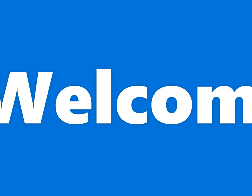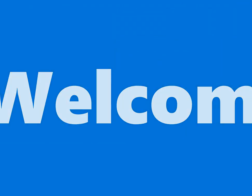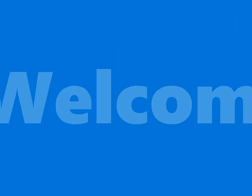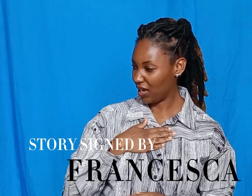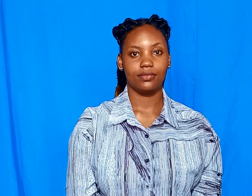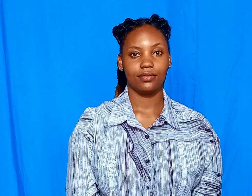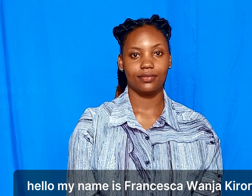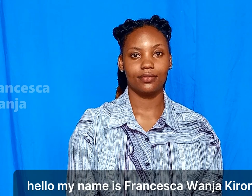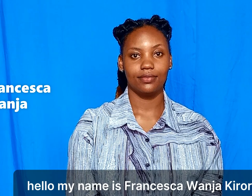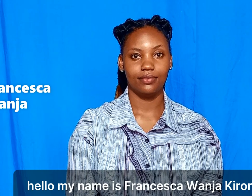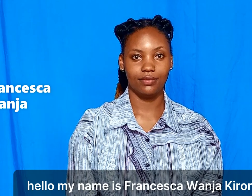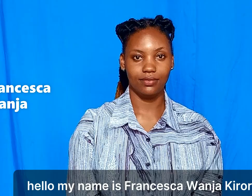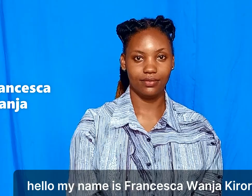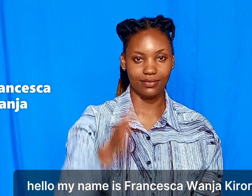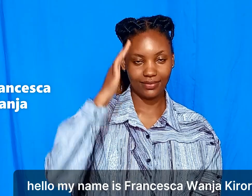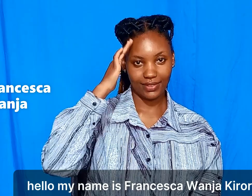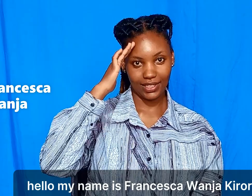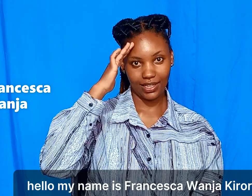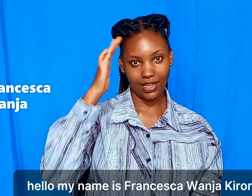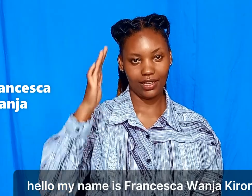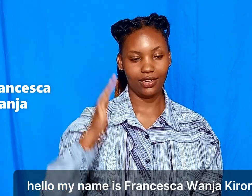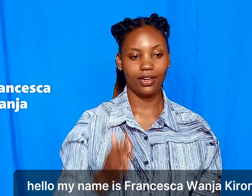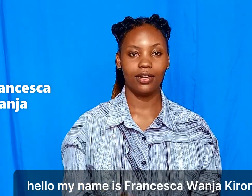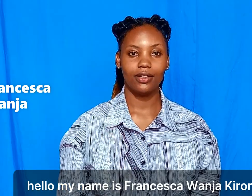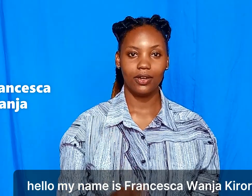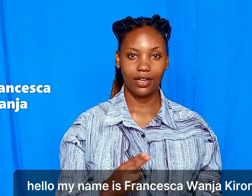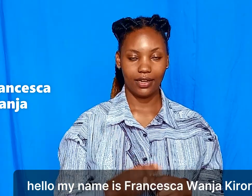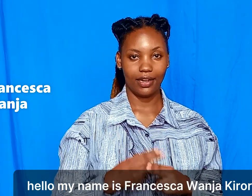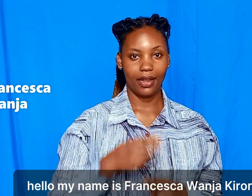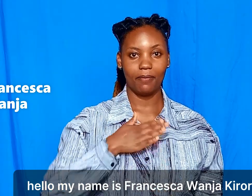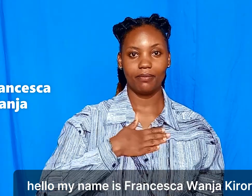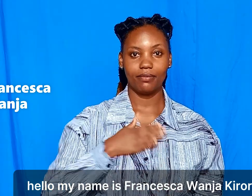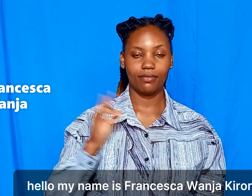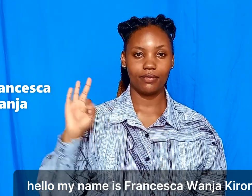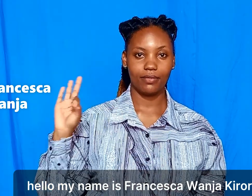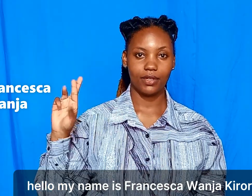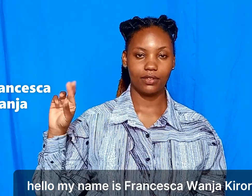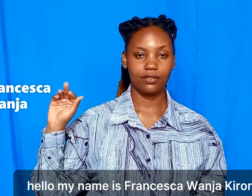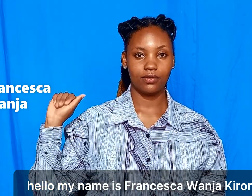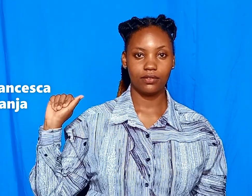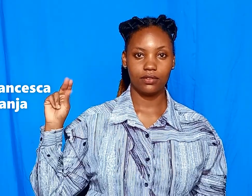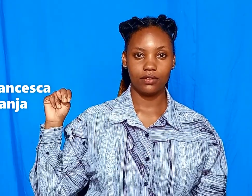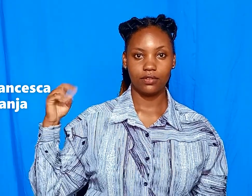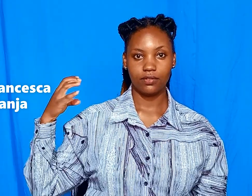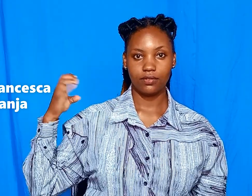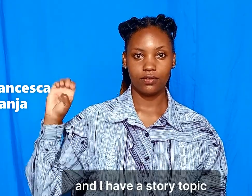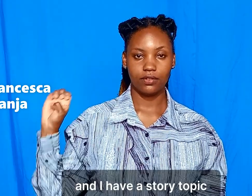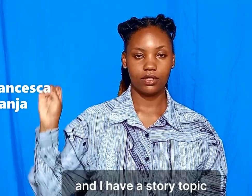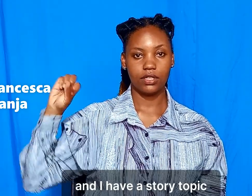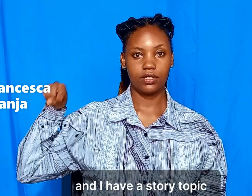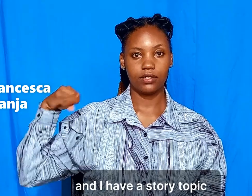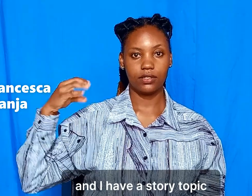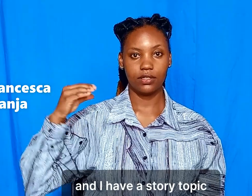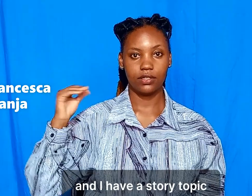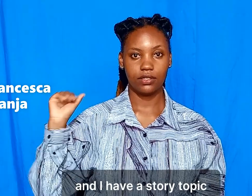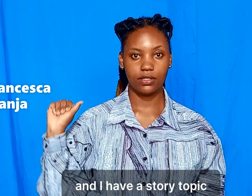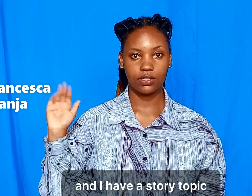Hello, my name is Francesca Wanja-Kirori and I have a story,